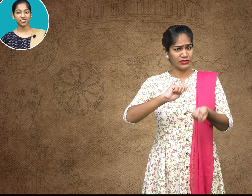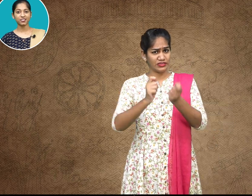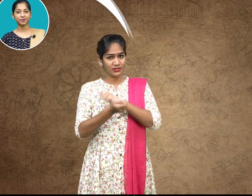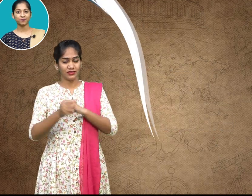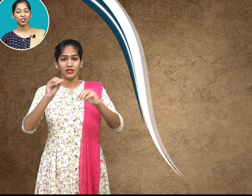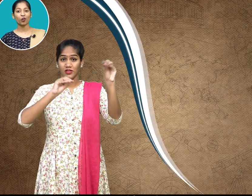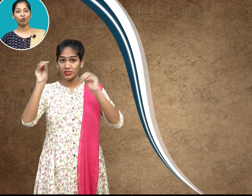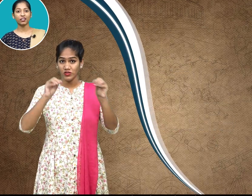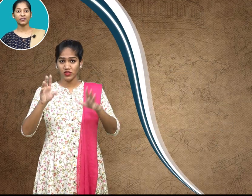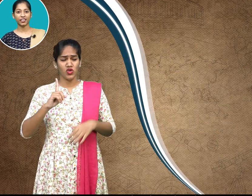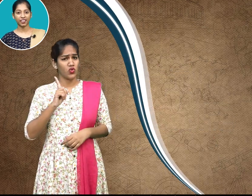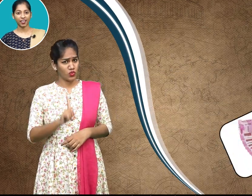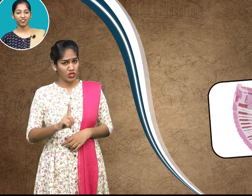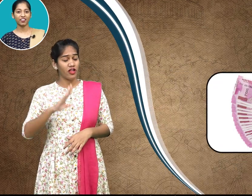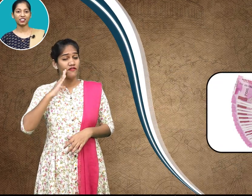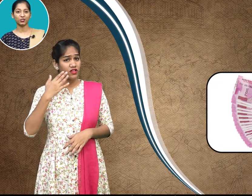only when they have value